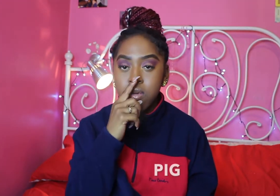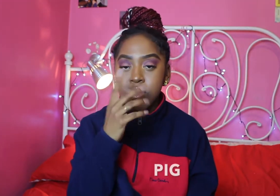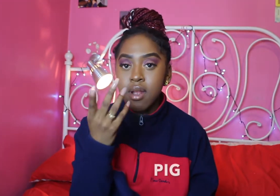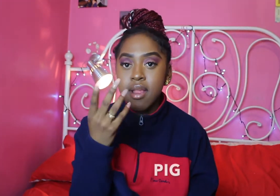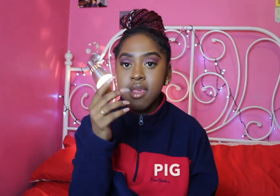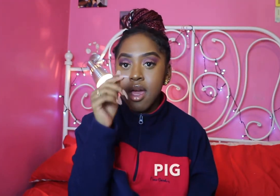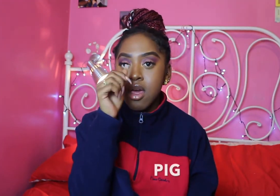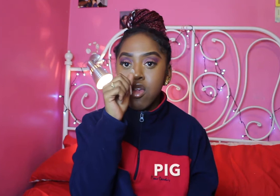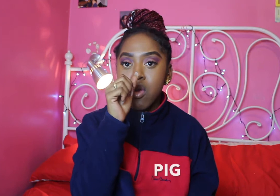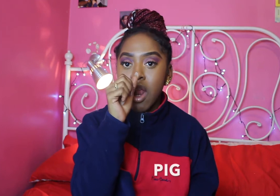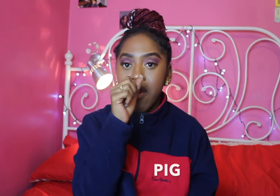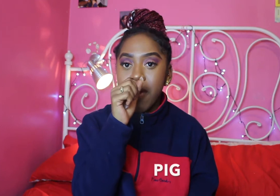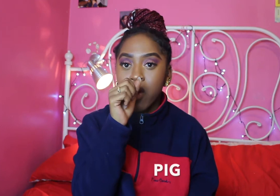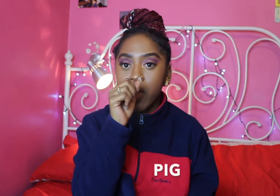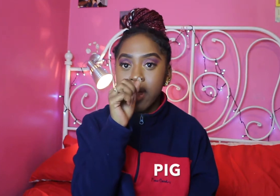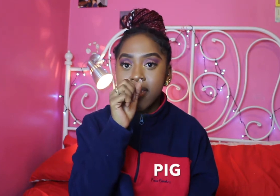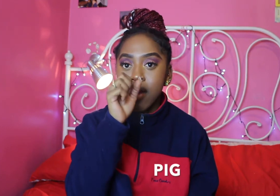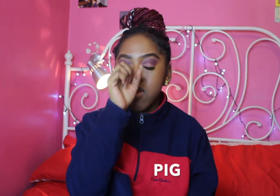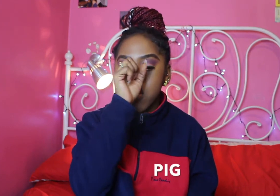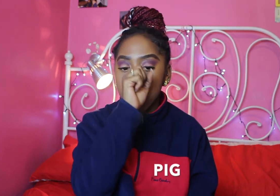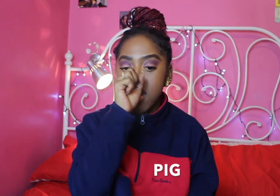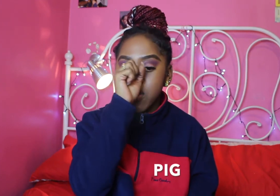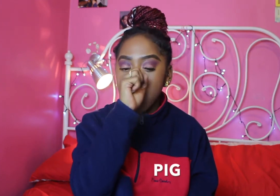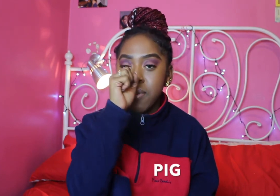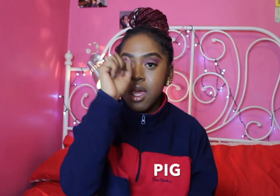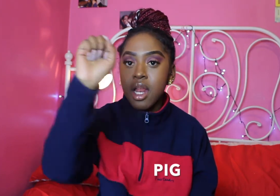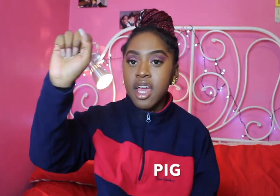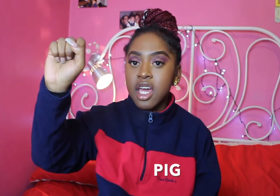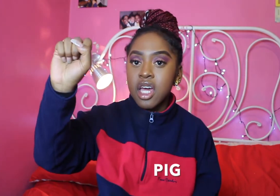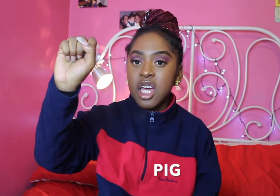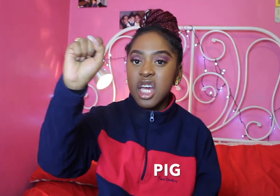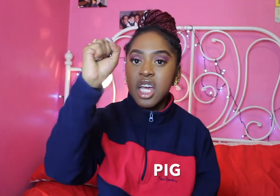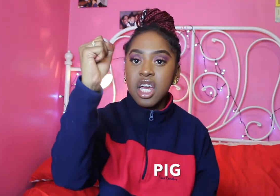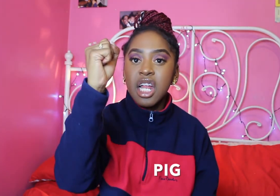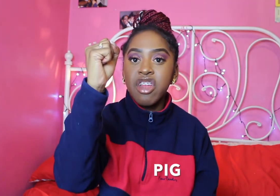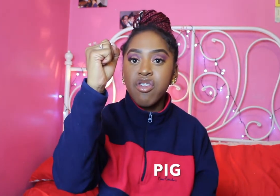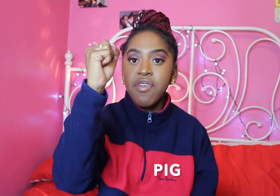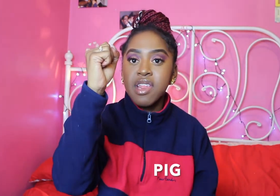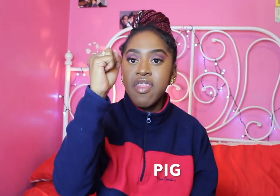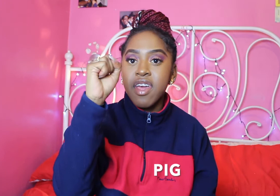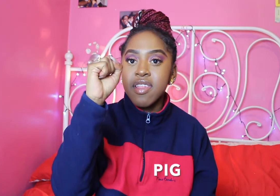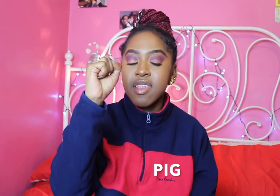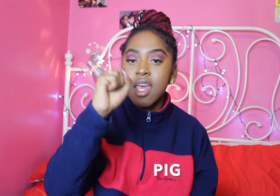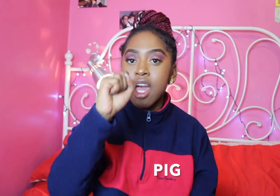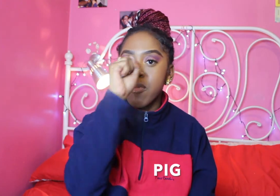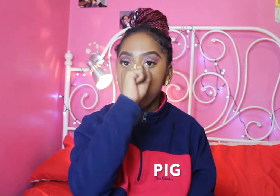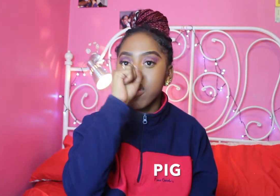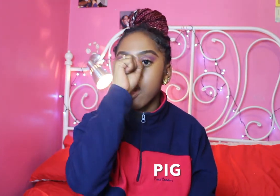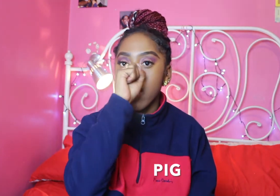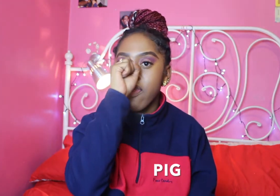let's say so like they make wink sound so it's gonna be like clench your fist like this and it's gonna go like